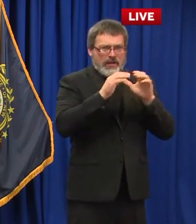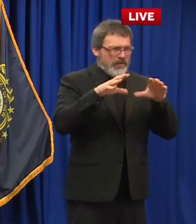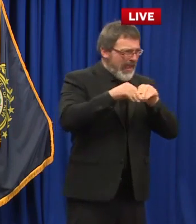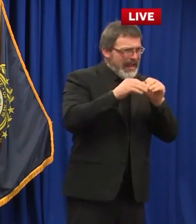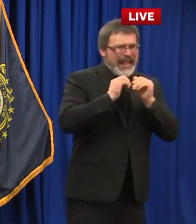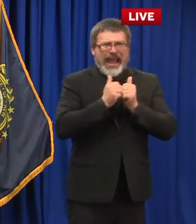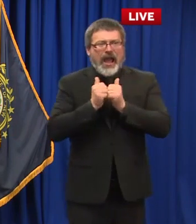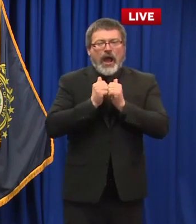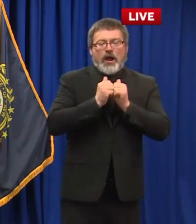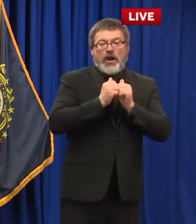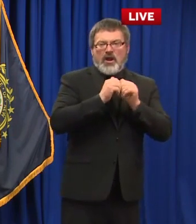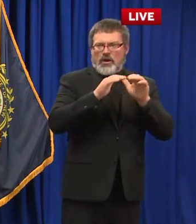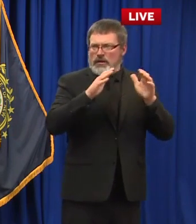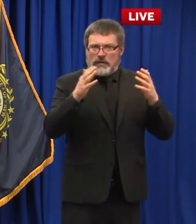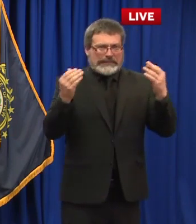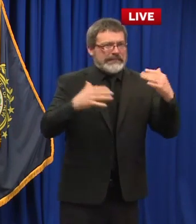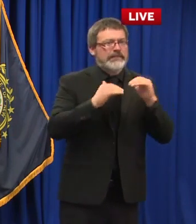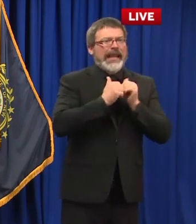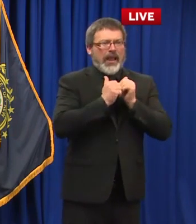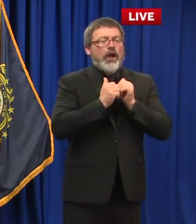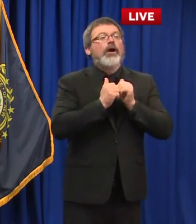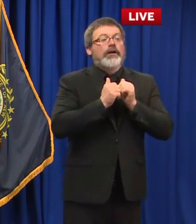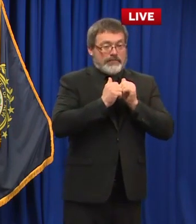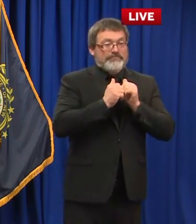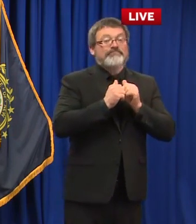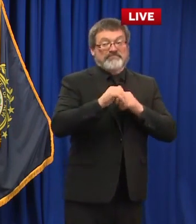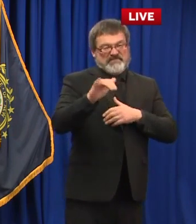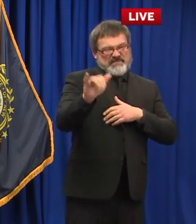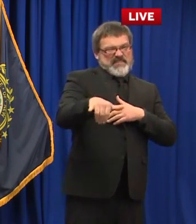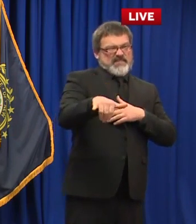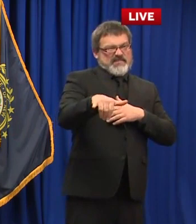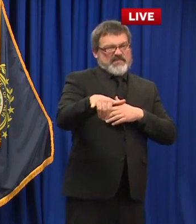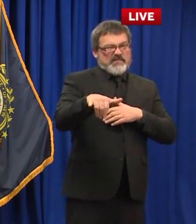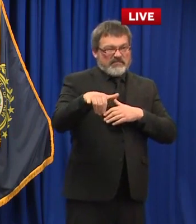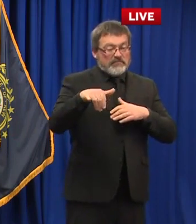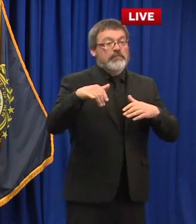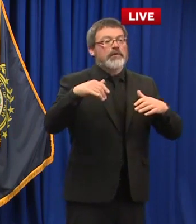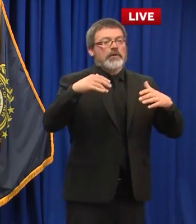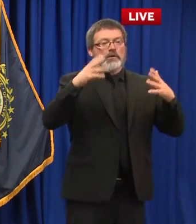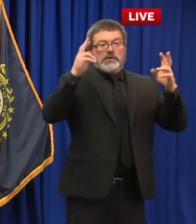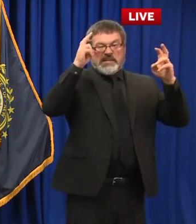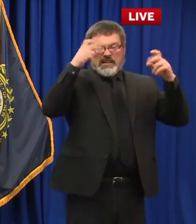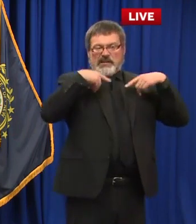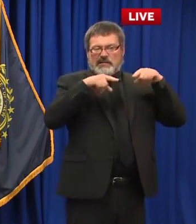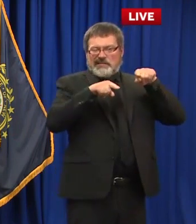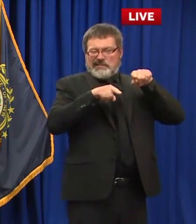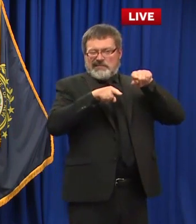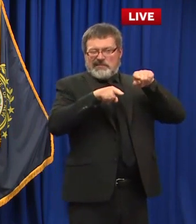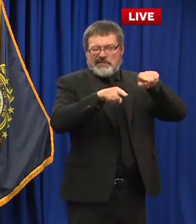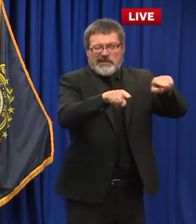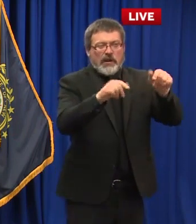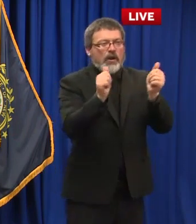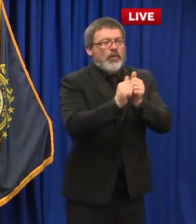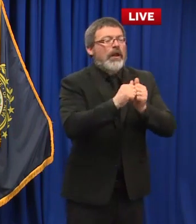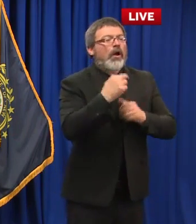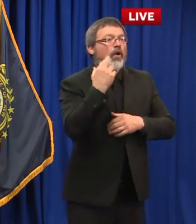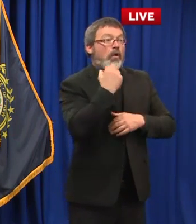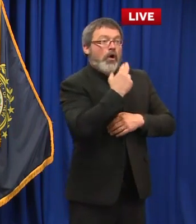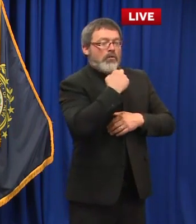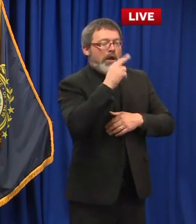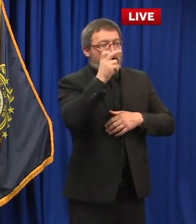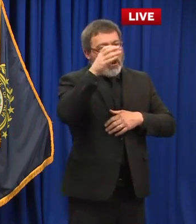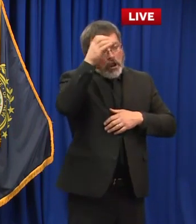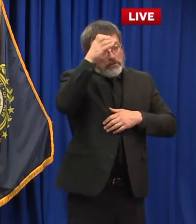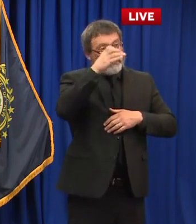very hard on it so in conjunction with the opening of restaurants at 50 percent in the southern tier we're going to take a similar stance with